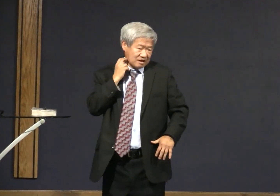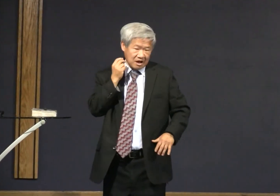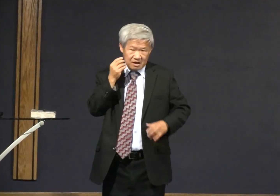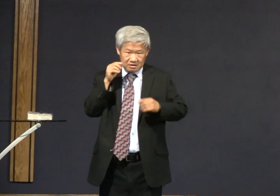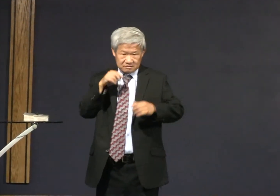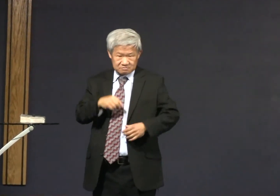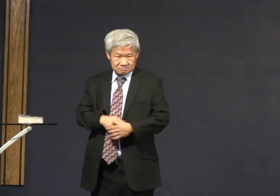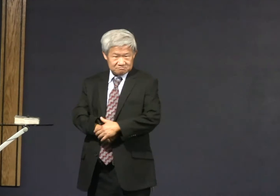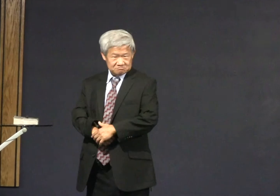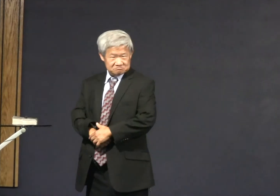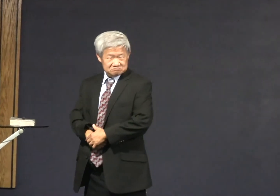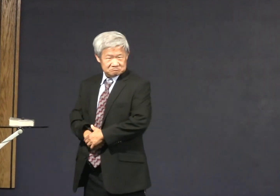that looks like a vampire